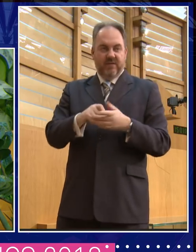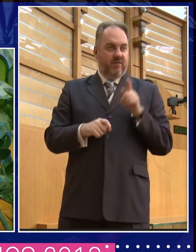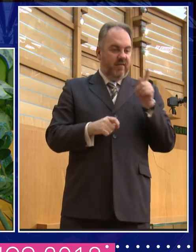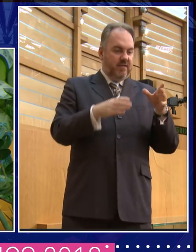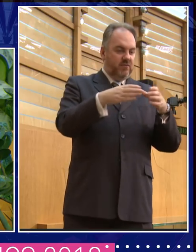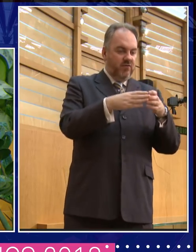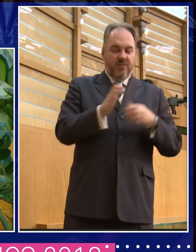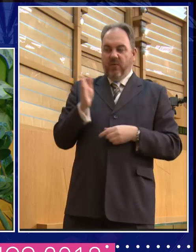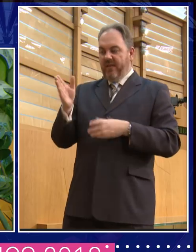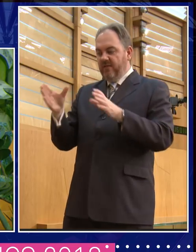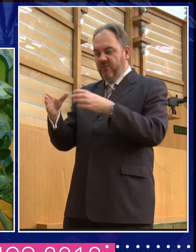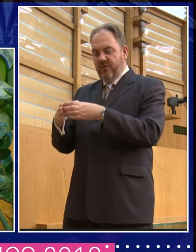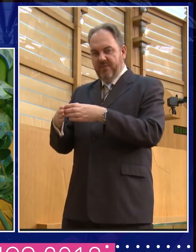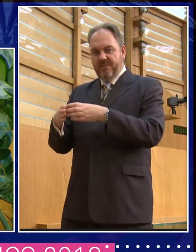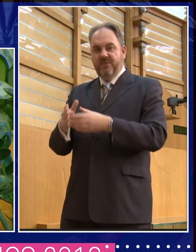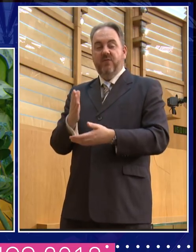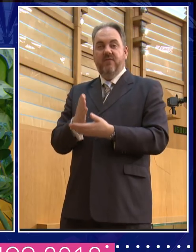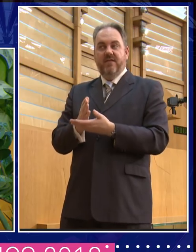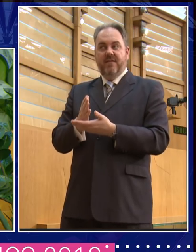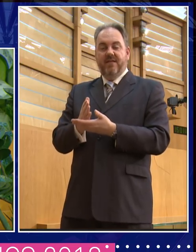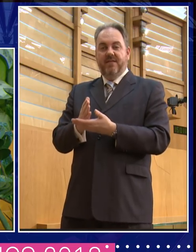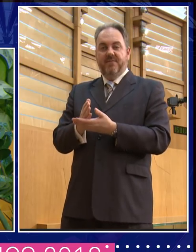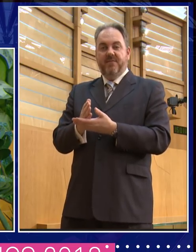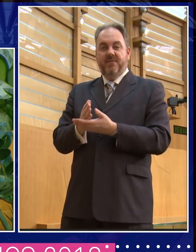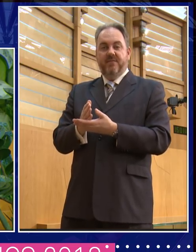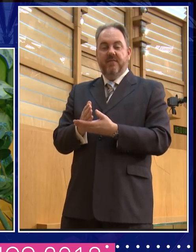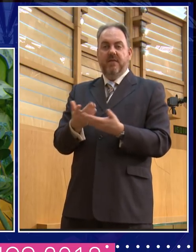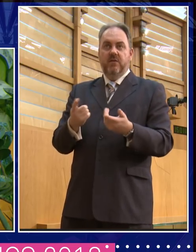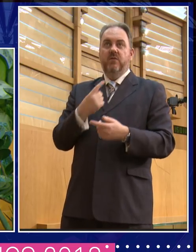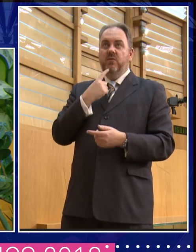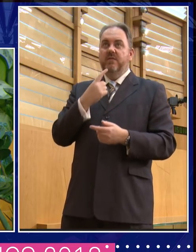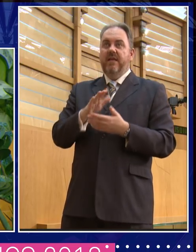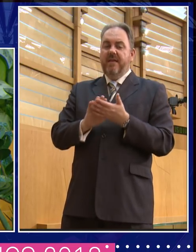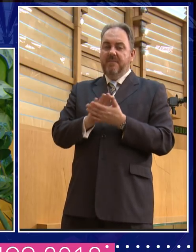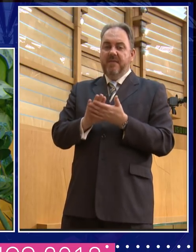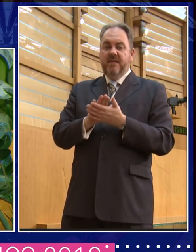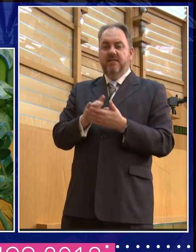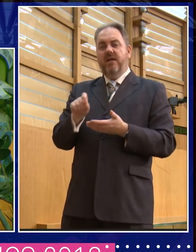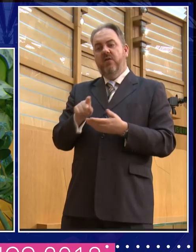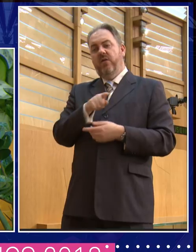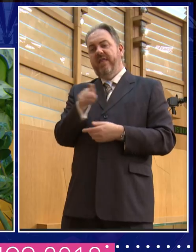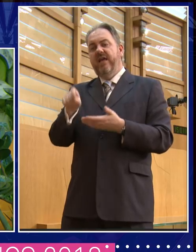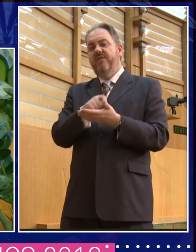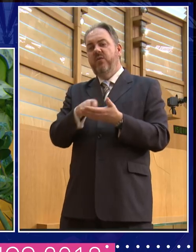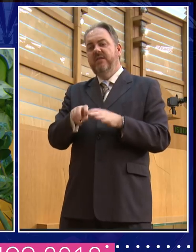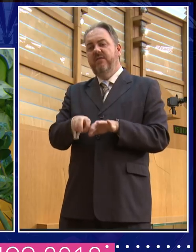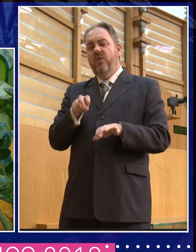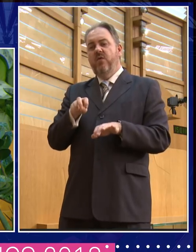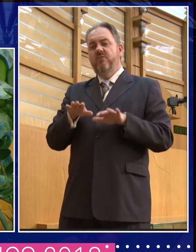that, people often say, oh, so you're saying that, um, people who voted for Brexit were stupid. I'm